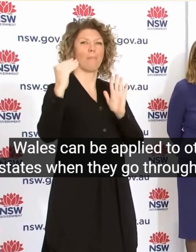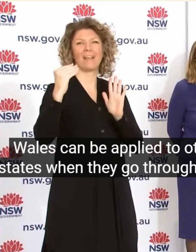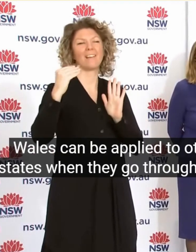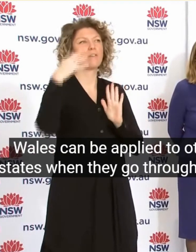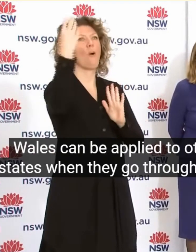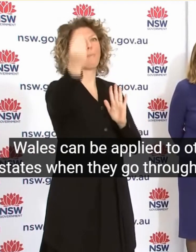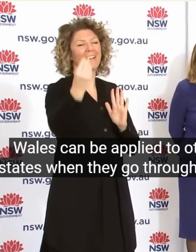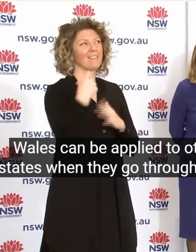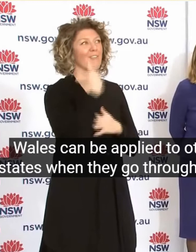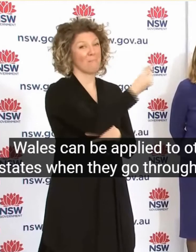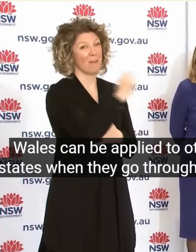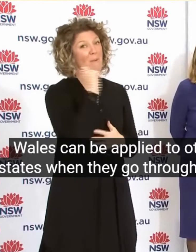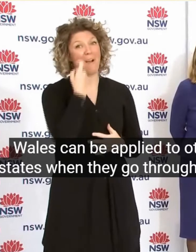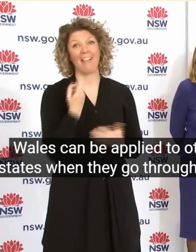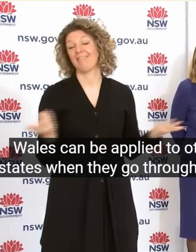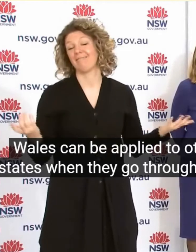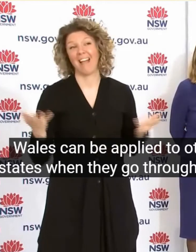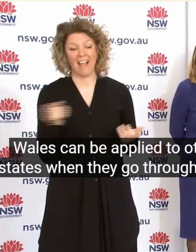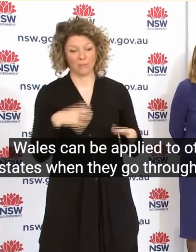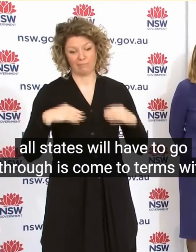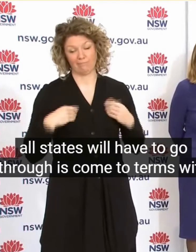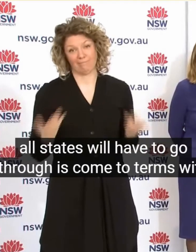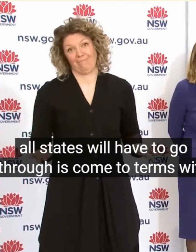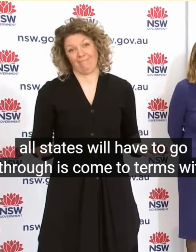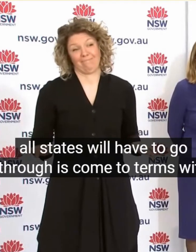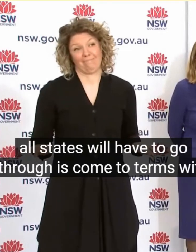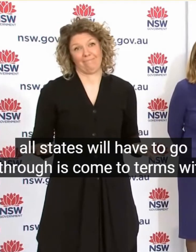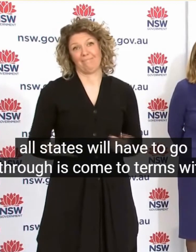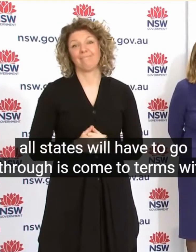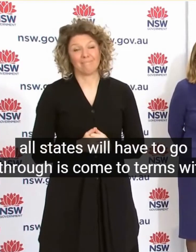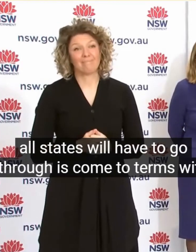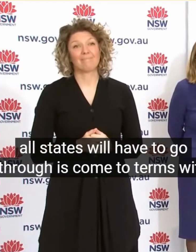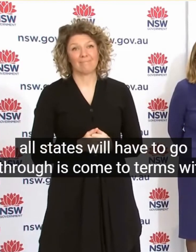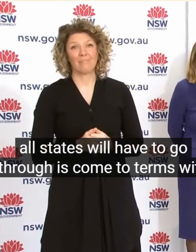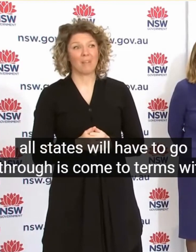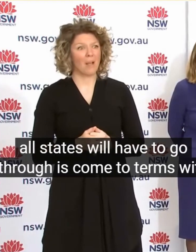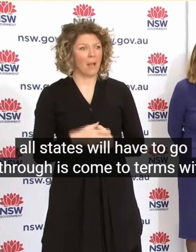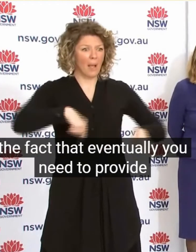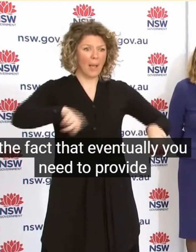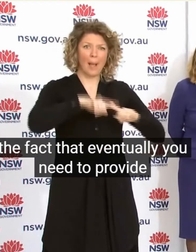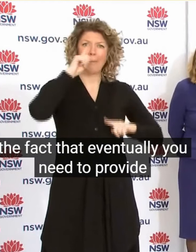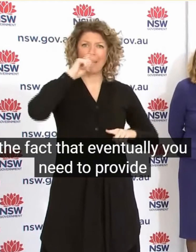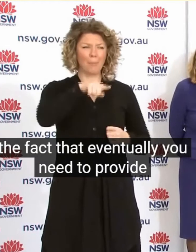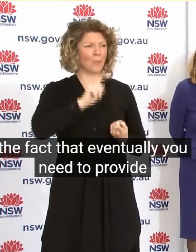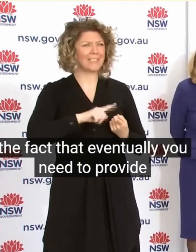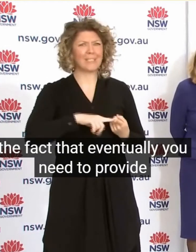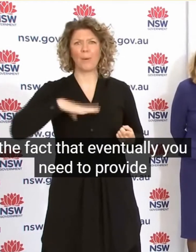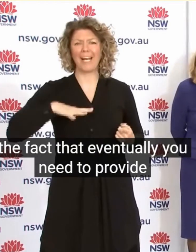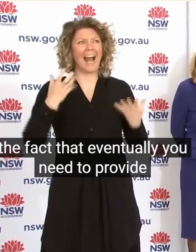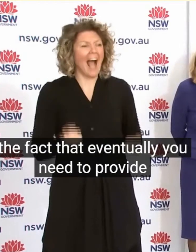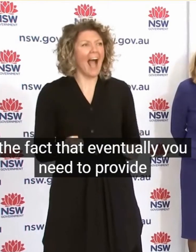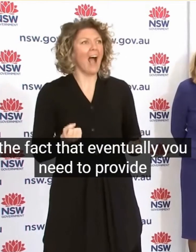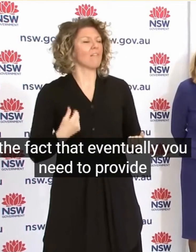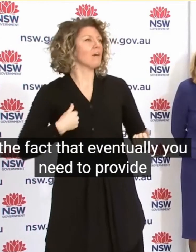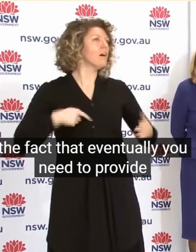What All States Will Have To Go Through Is Come To Terms With The Fact That Eventually You Need To Provide Freedoms To Your Citizens Eventually We